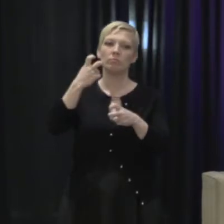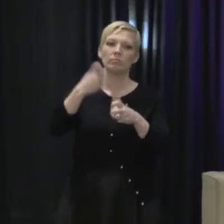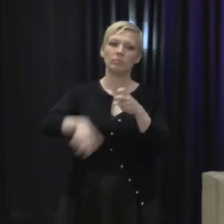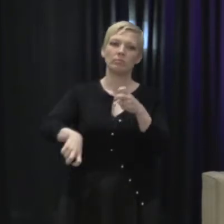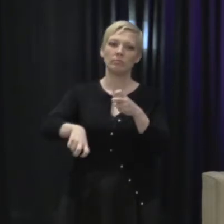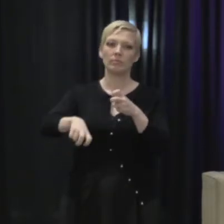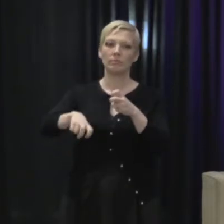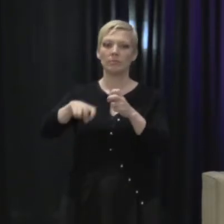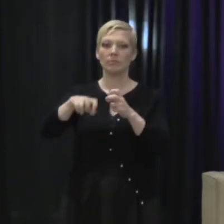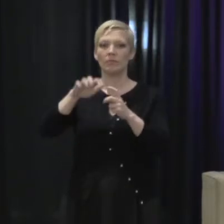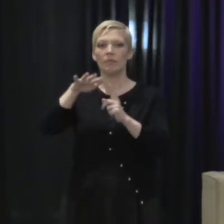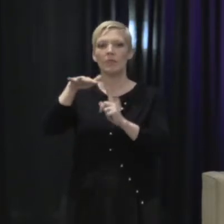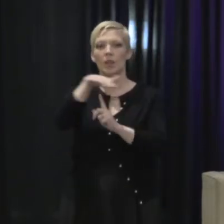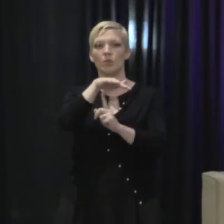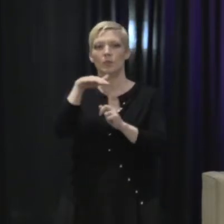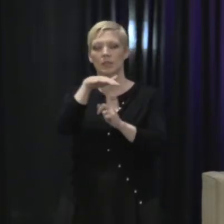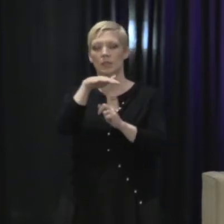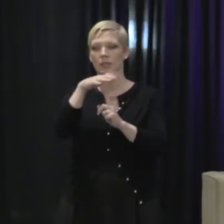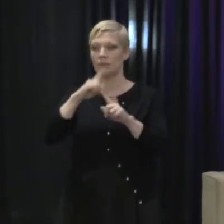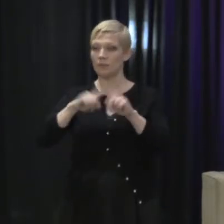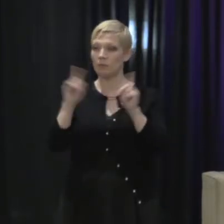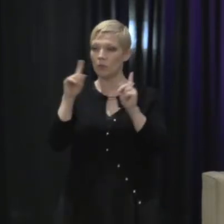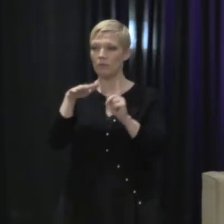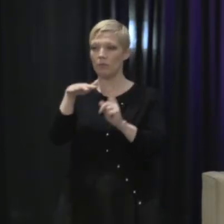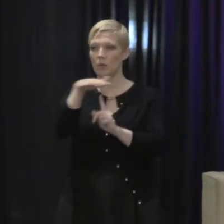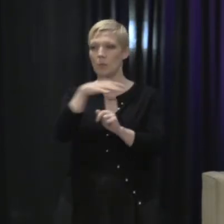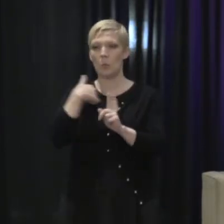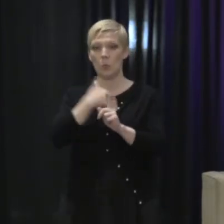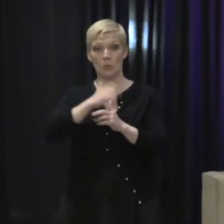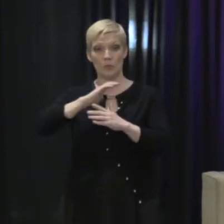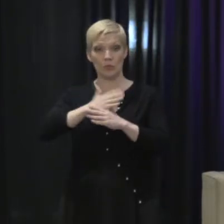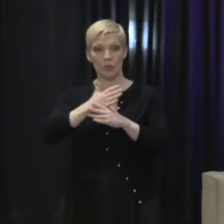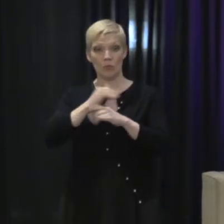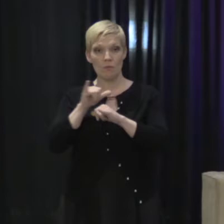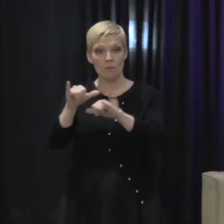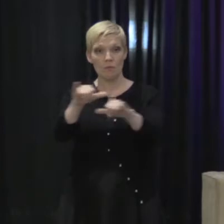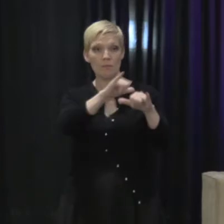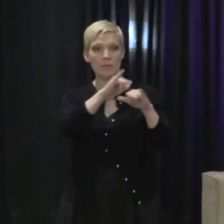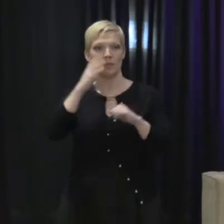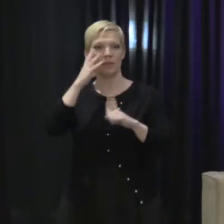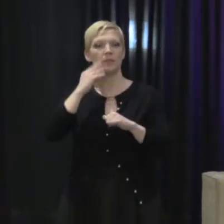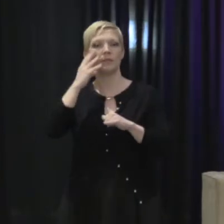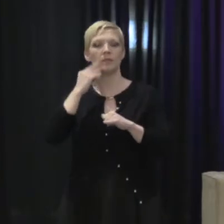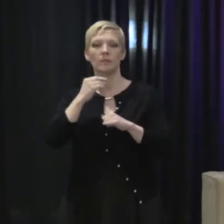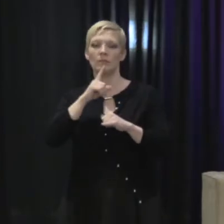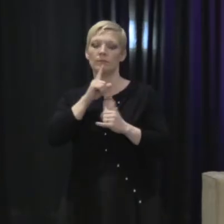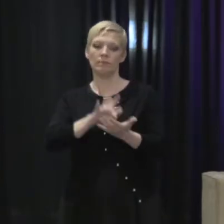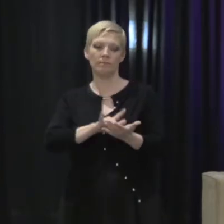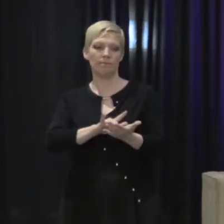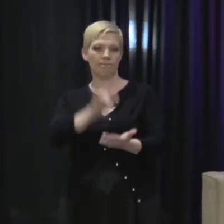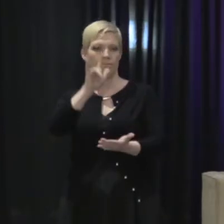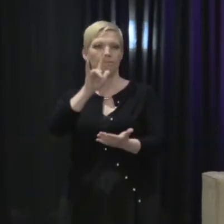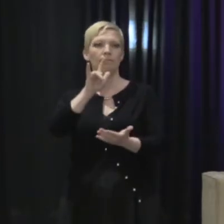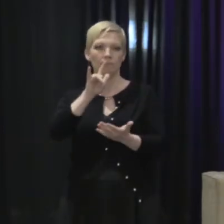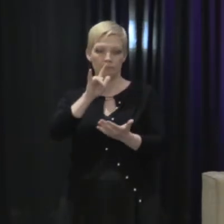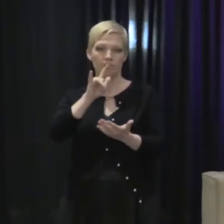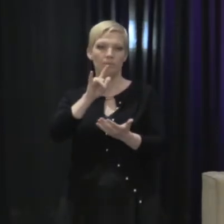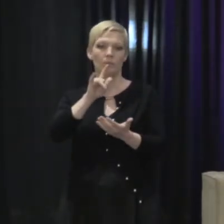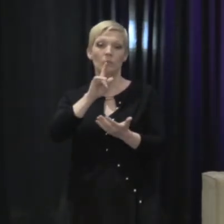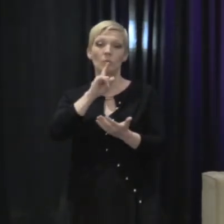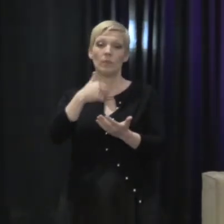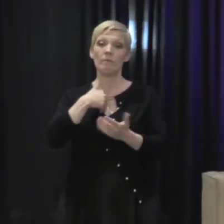and different environments, we share a common experience of being preyed upon by individuals who have the power